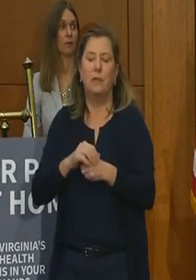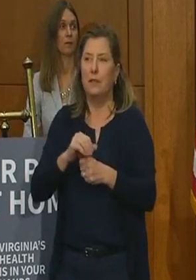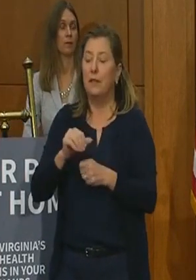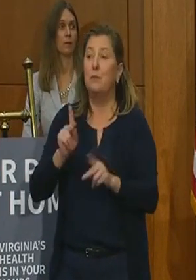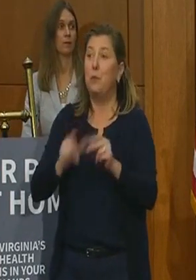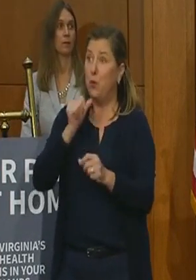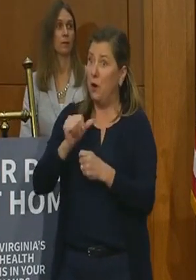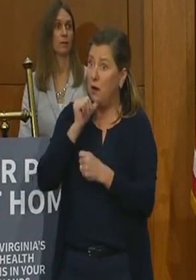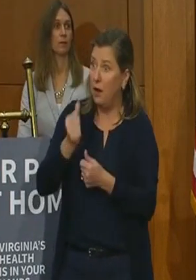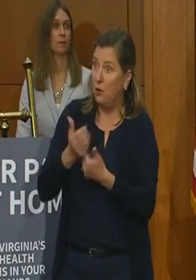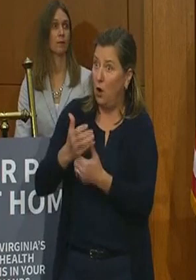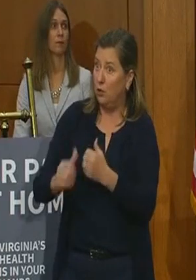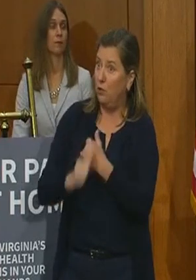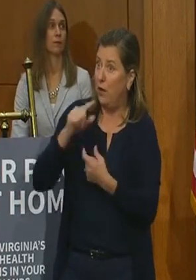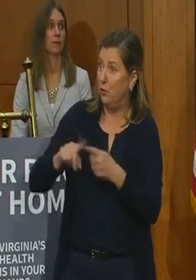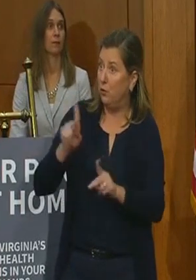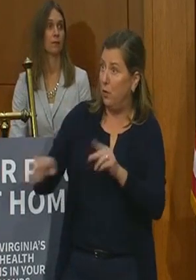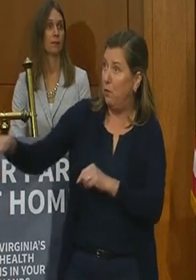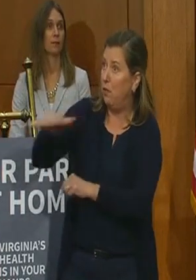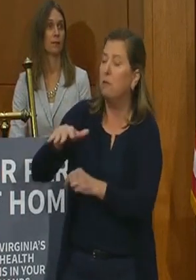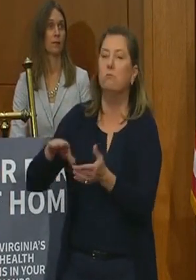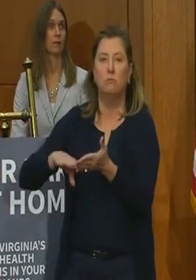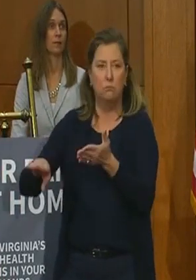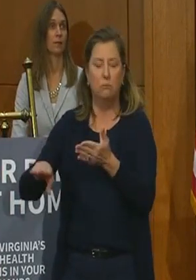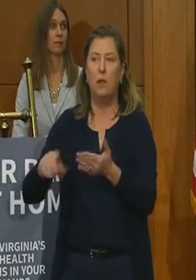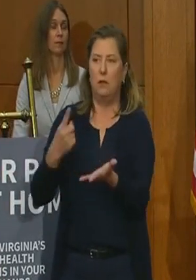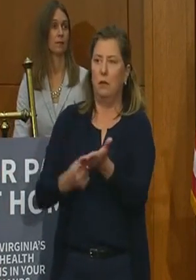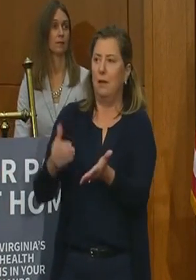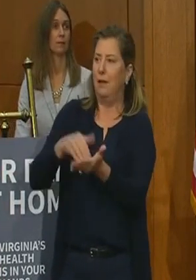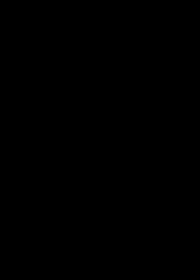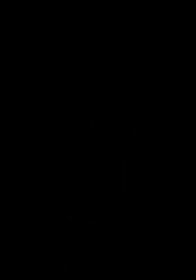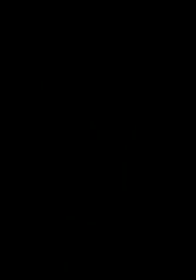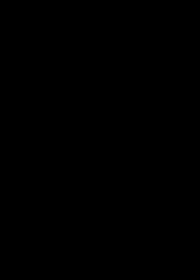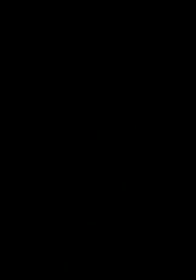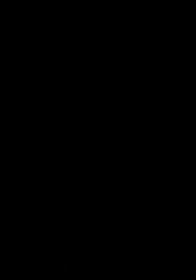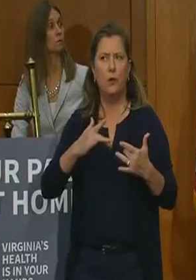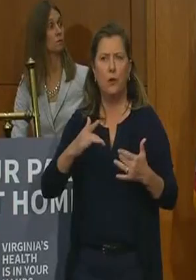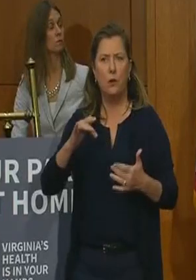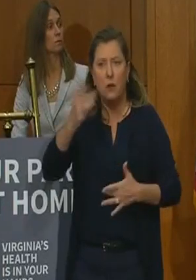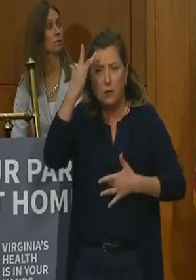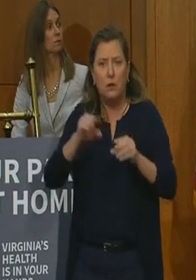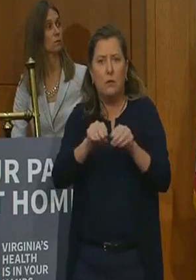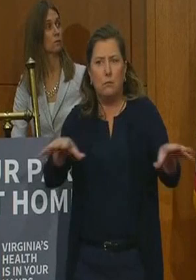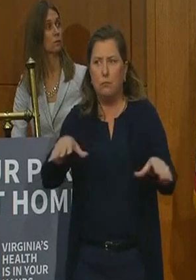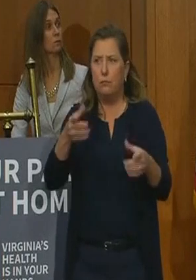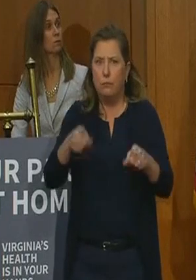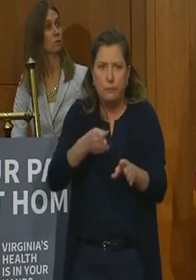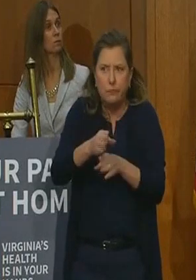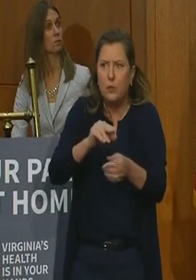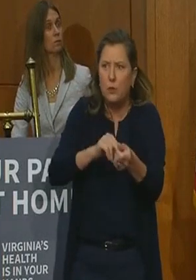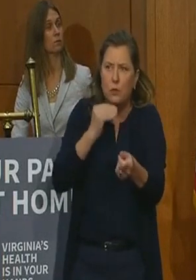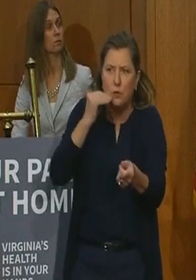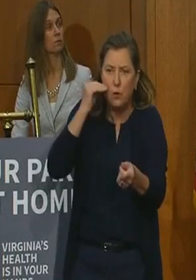this when they return for the reconvened session on April the 22nd. Here in Richmond, the